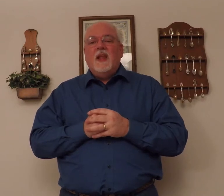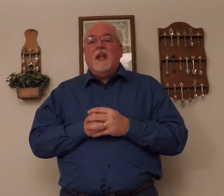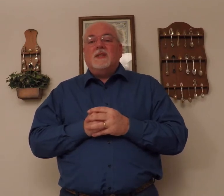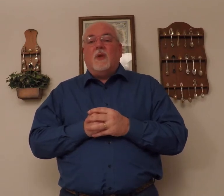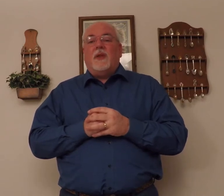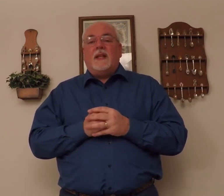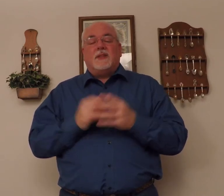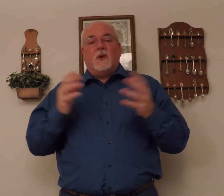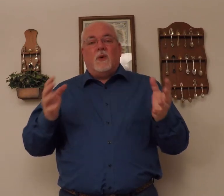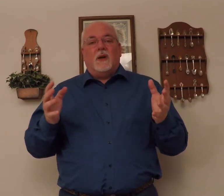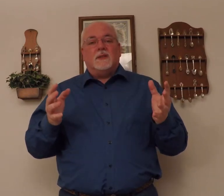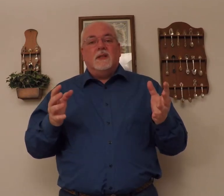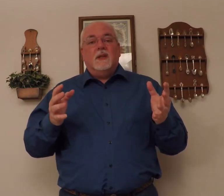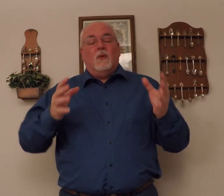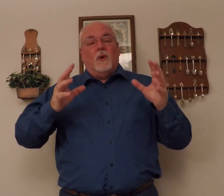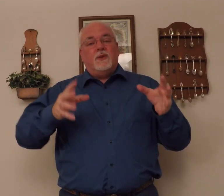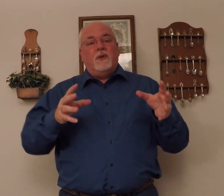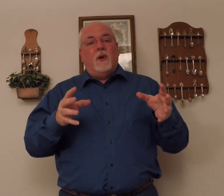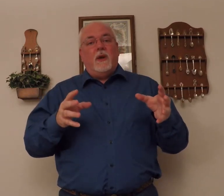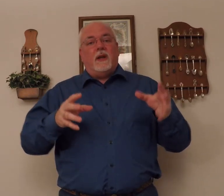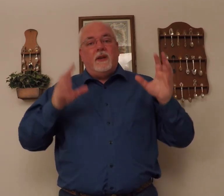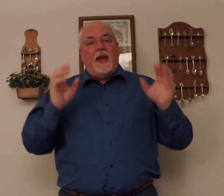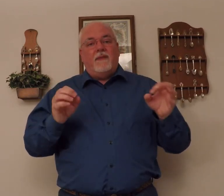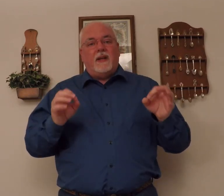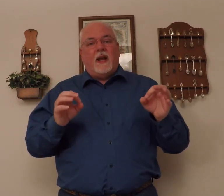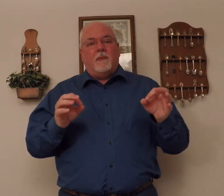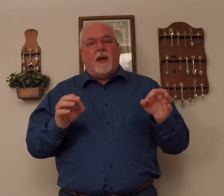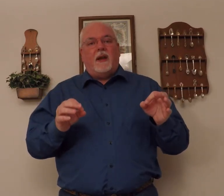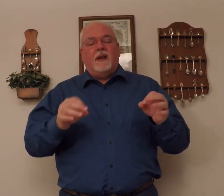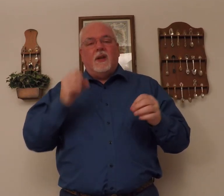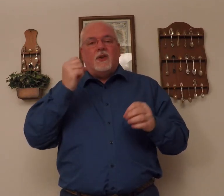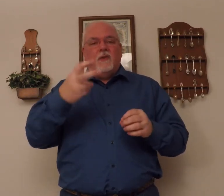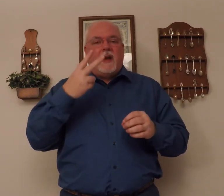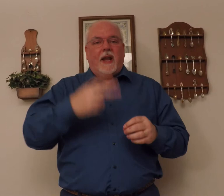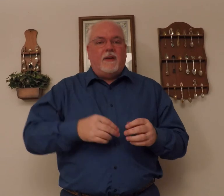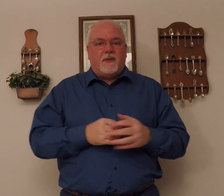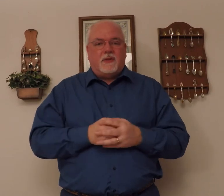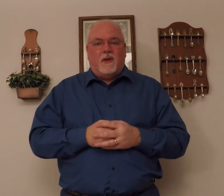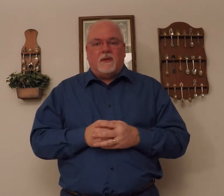So that's the chorus. Once you know it, and you have it down pat, you got half the song.